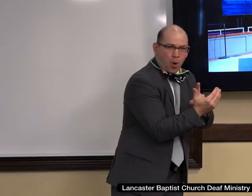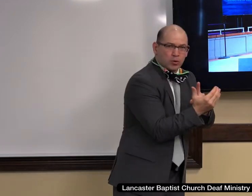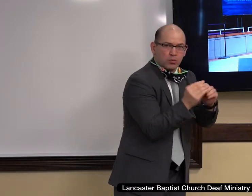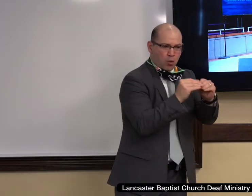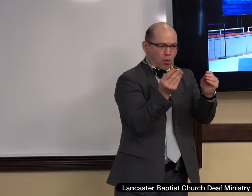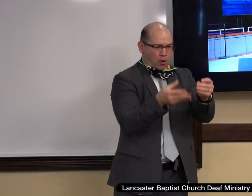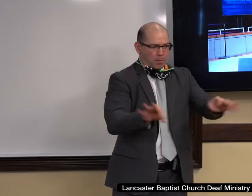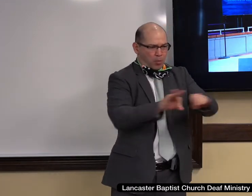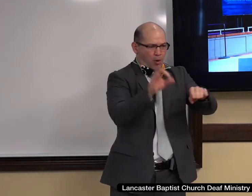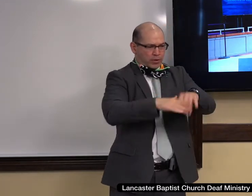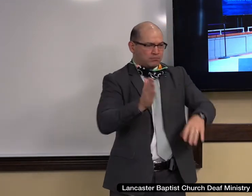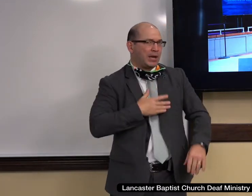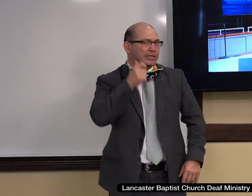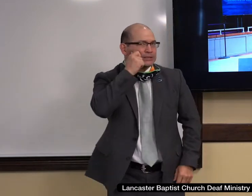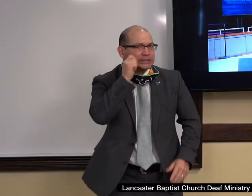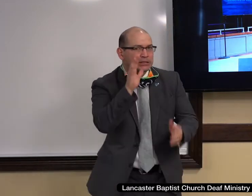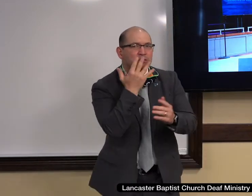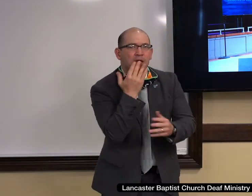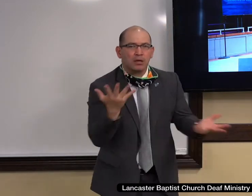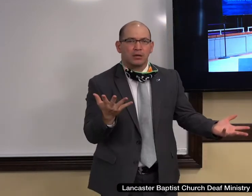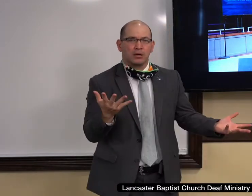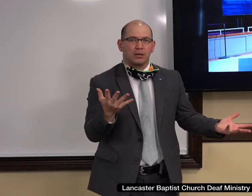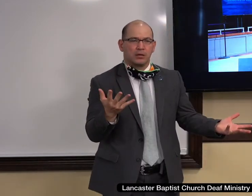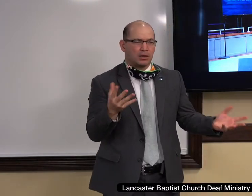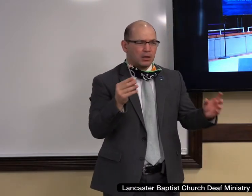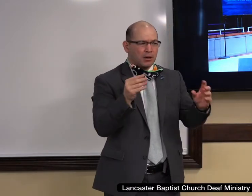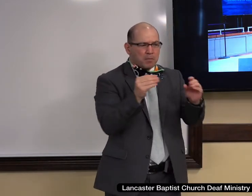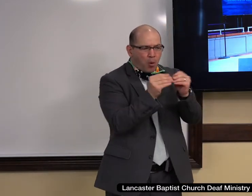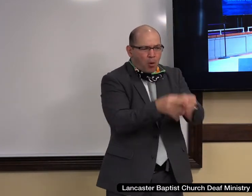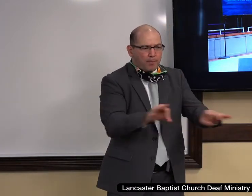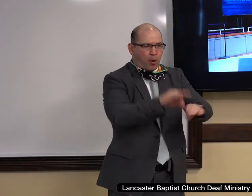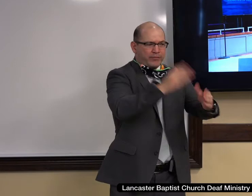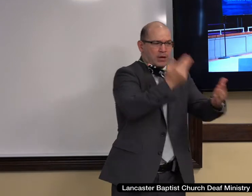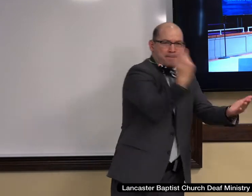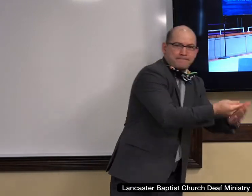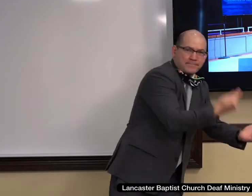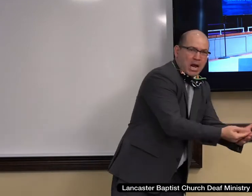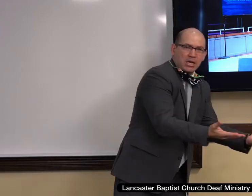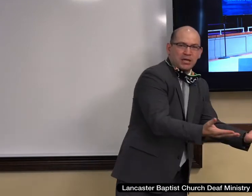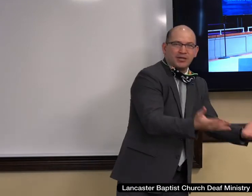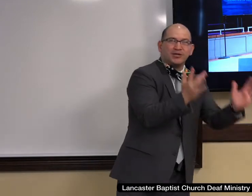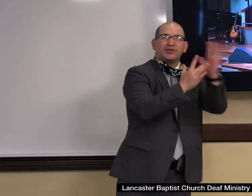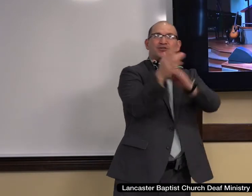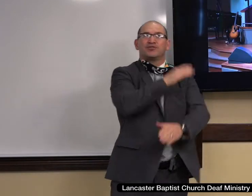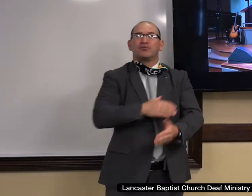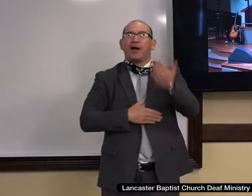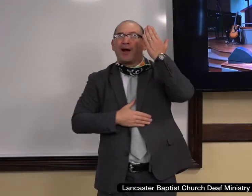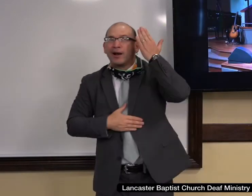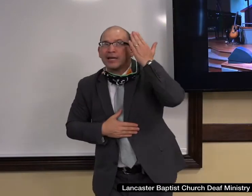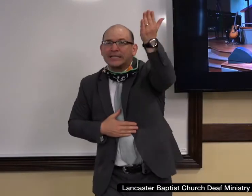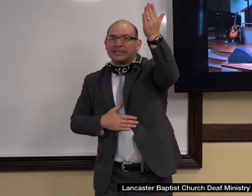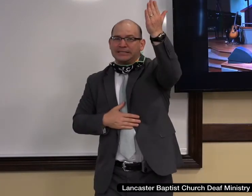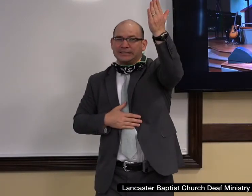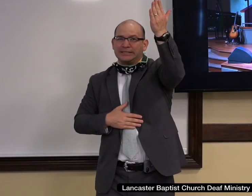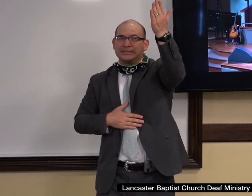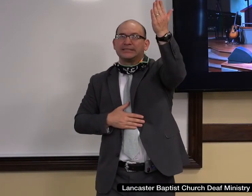more to me than race or money or career. And it is Jesus. And he is the one that binds us together.